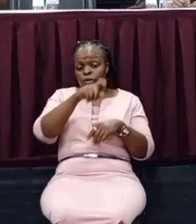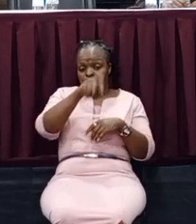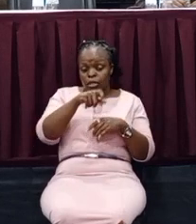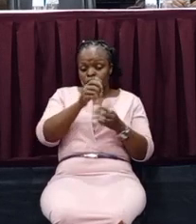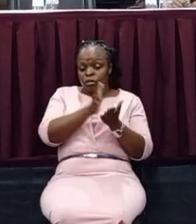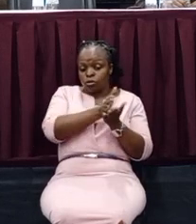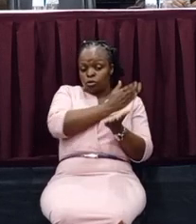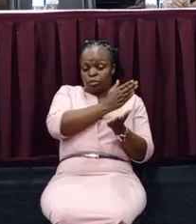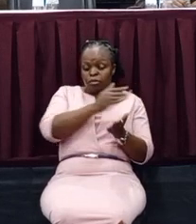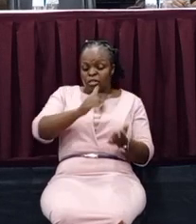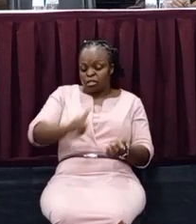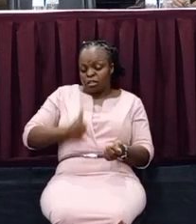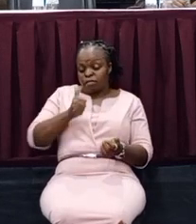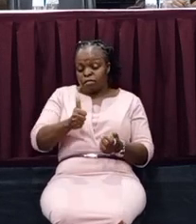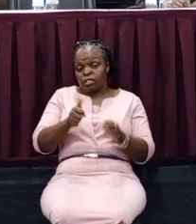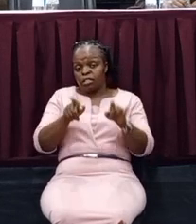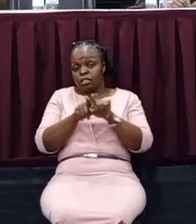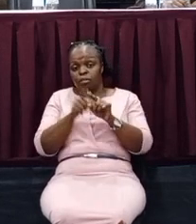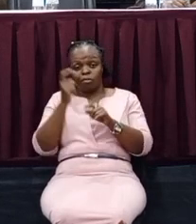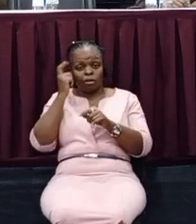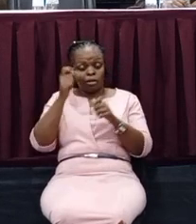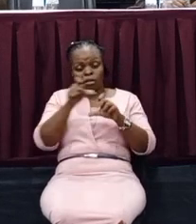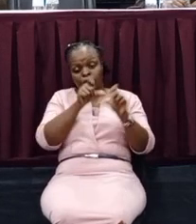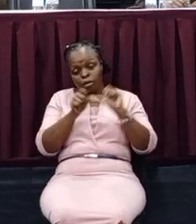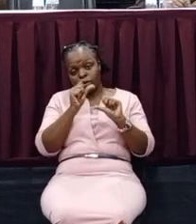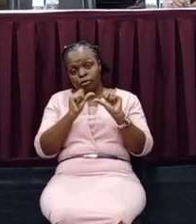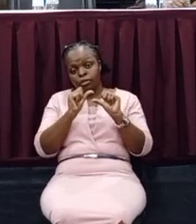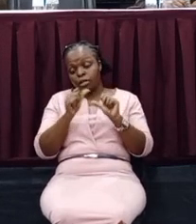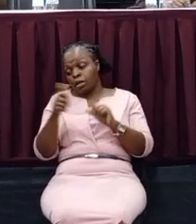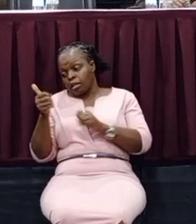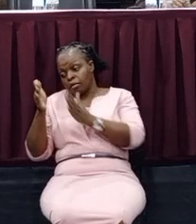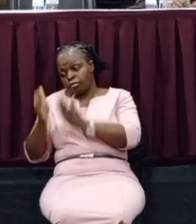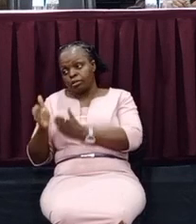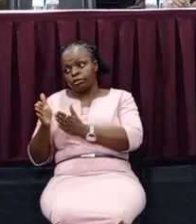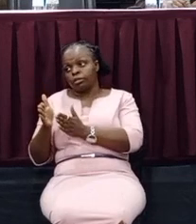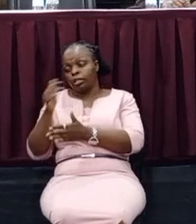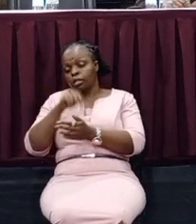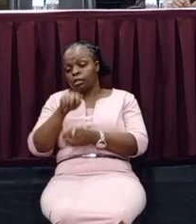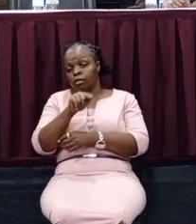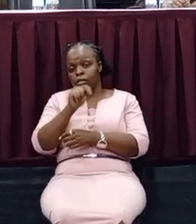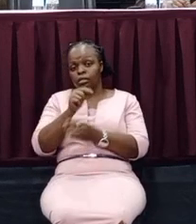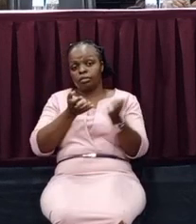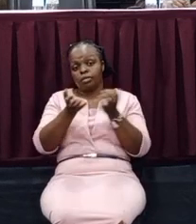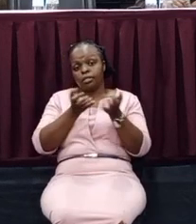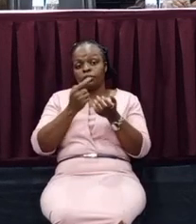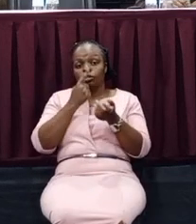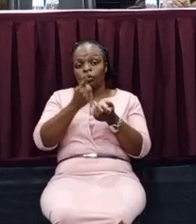selfishness and think about the other person in this business. So, the